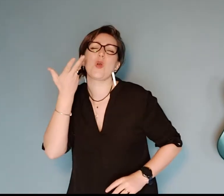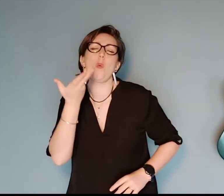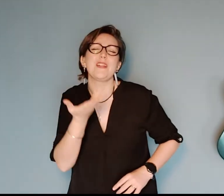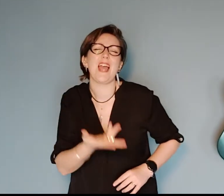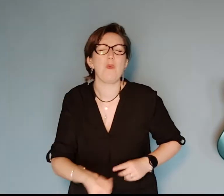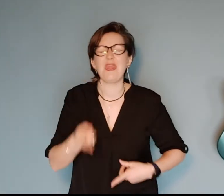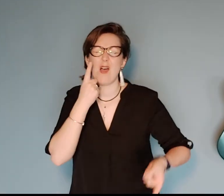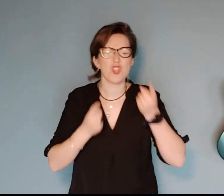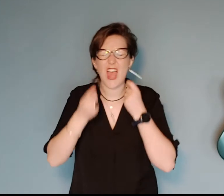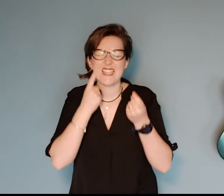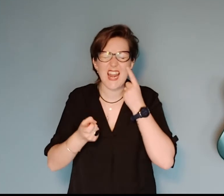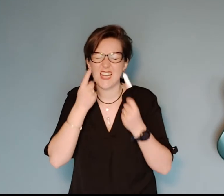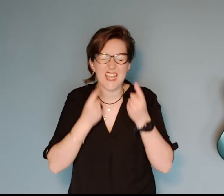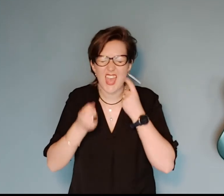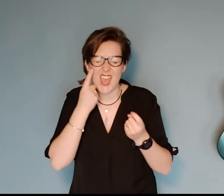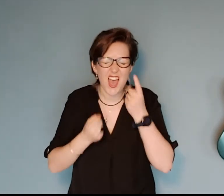go a day without shedding a tear